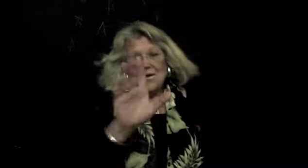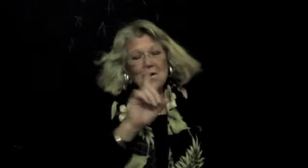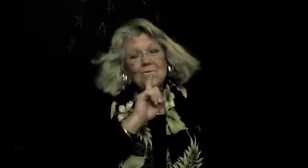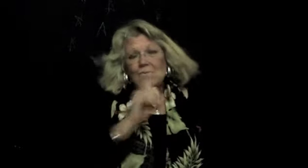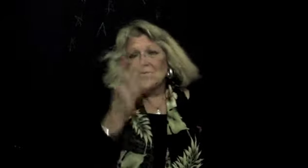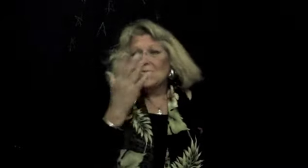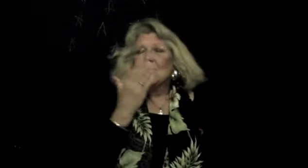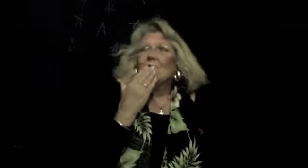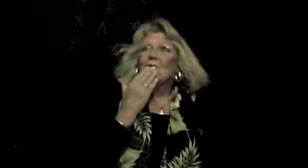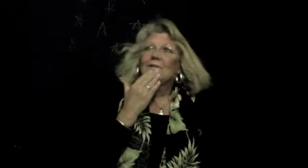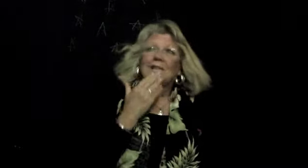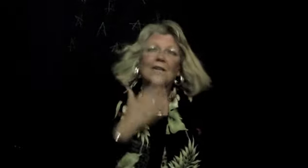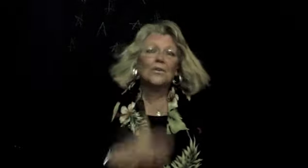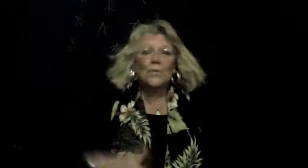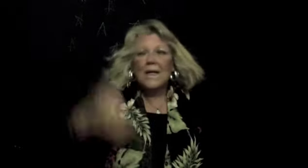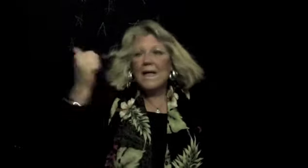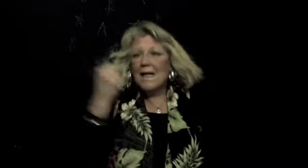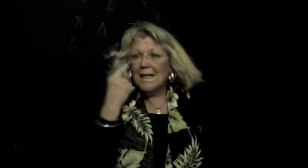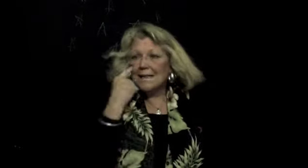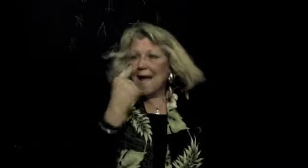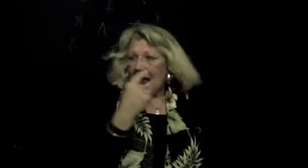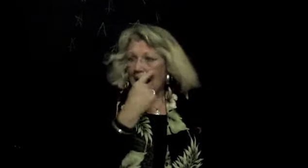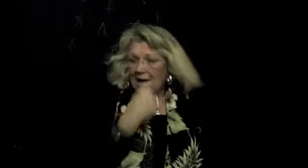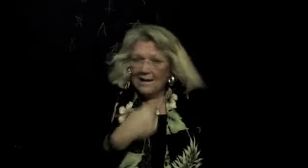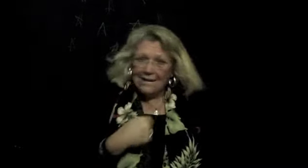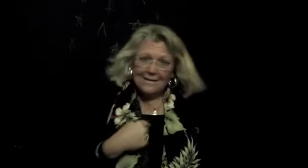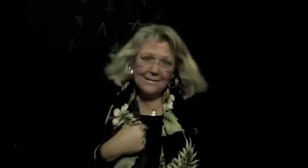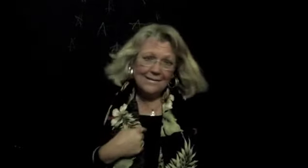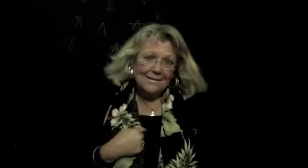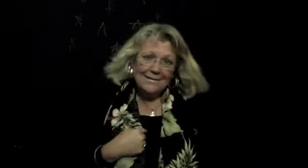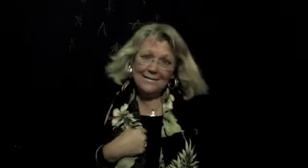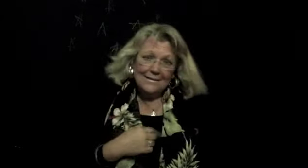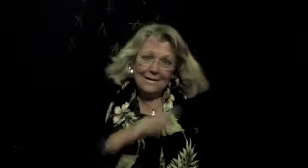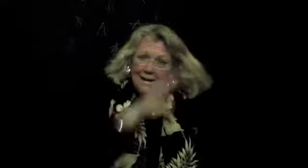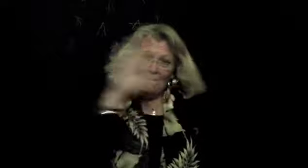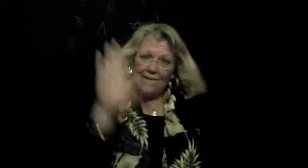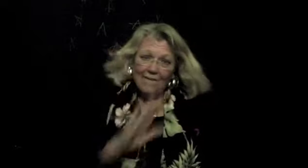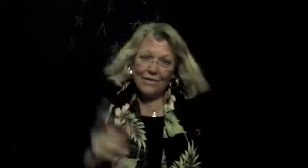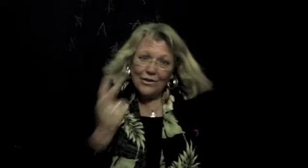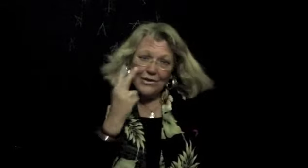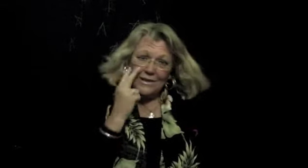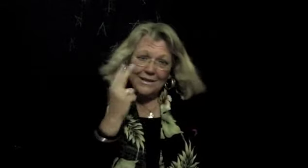Those are the sweetest guys I've ever seen